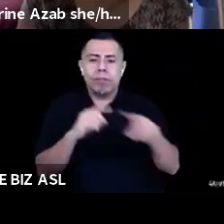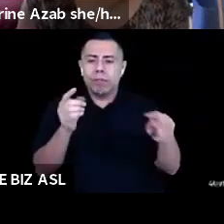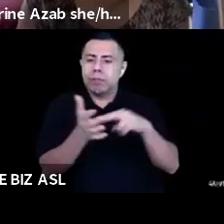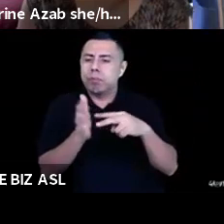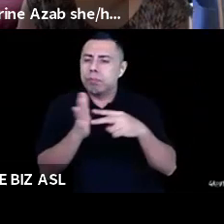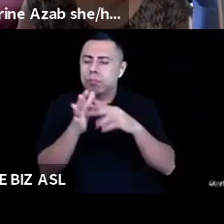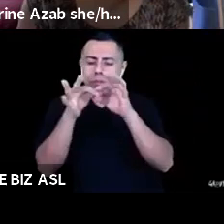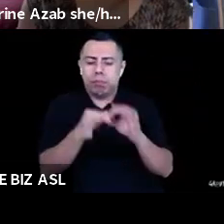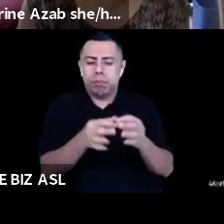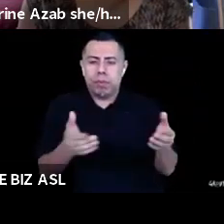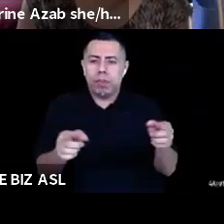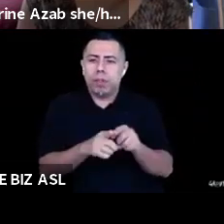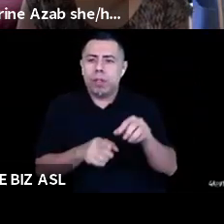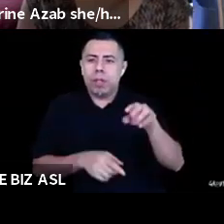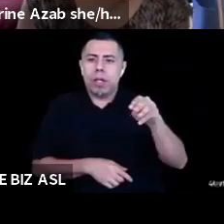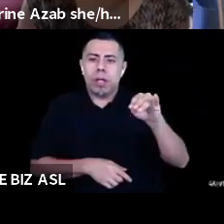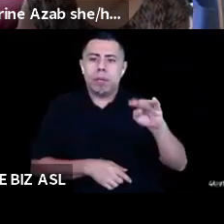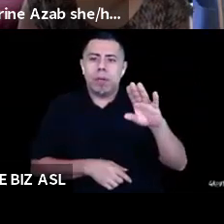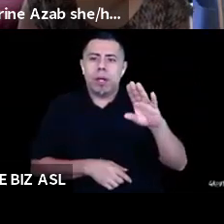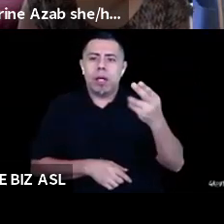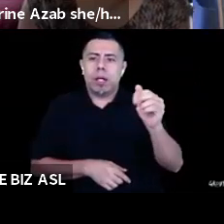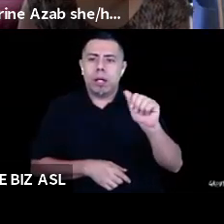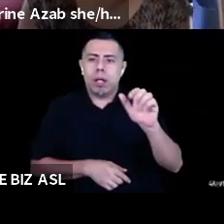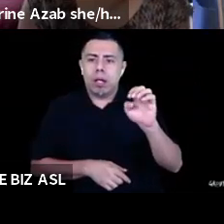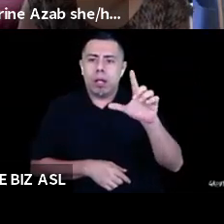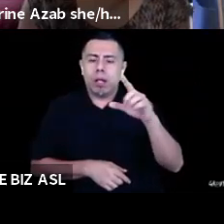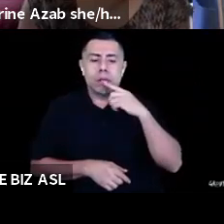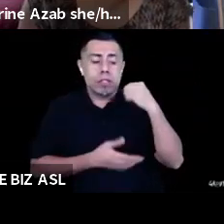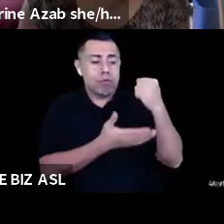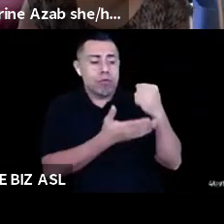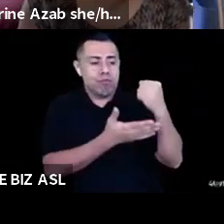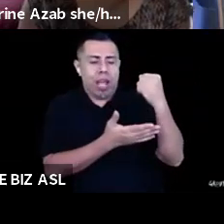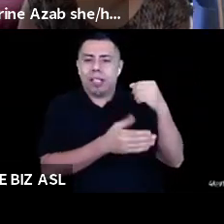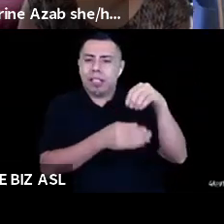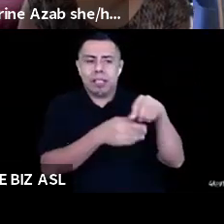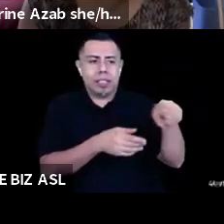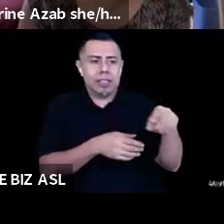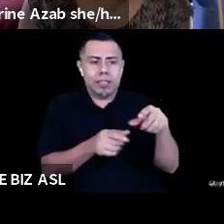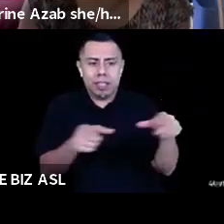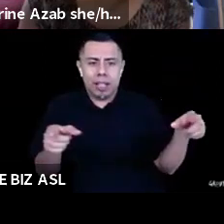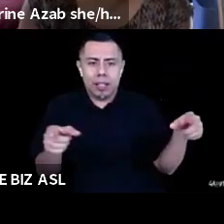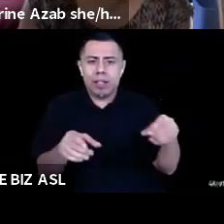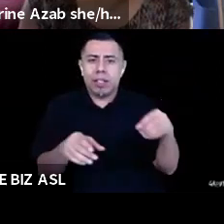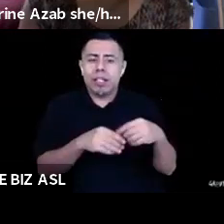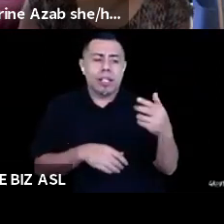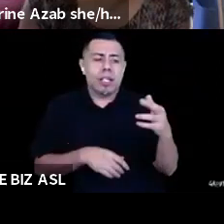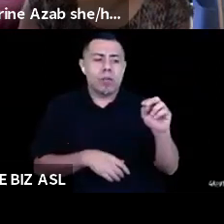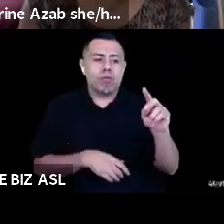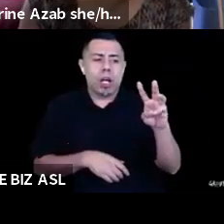branding of this language and like, I know within Groundwater, we've had these discussions of like, well, how do we make the green new theater,